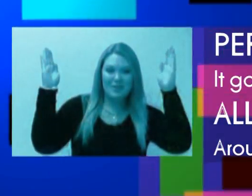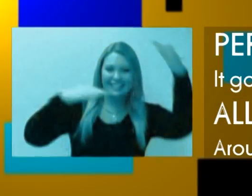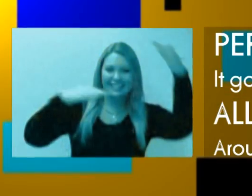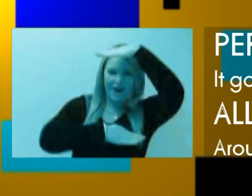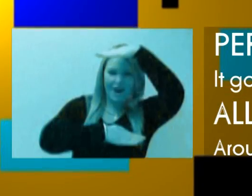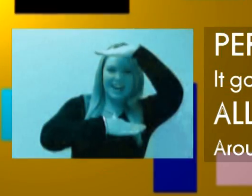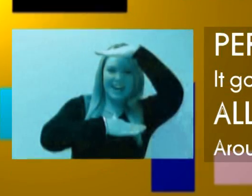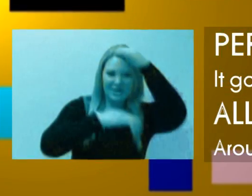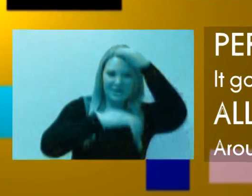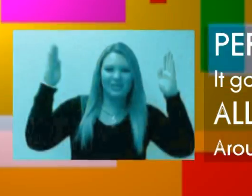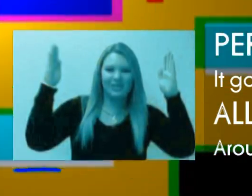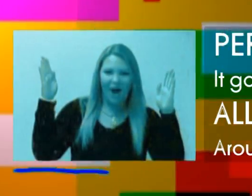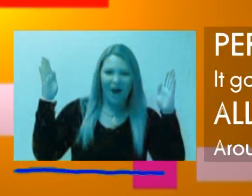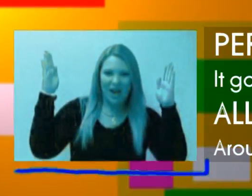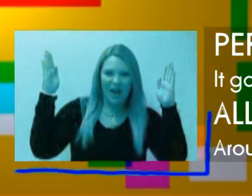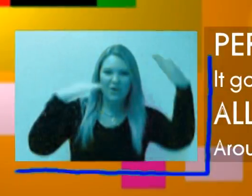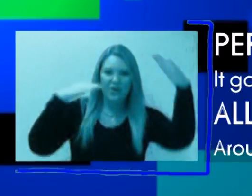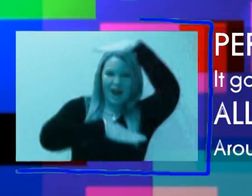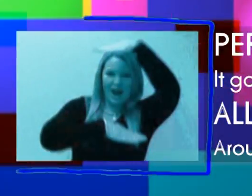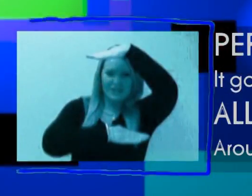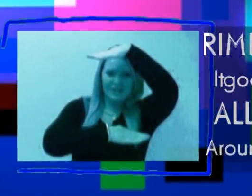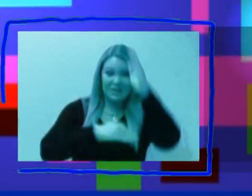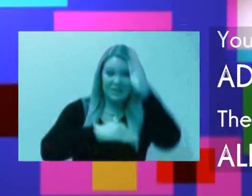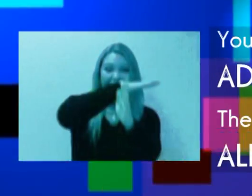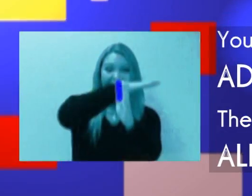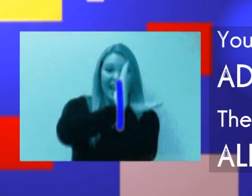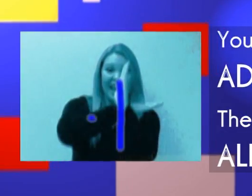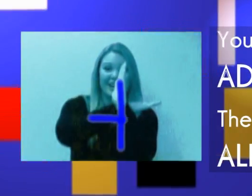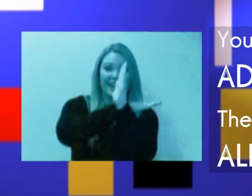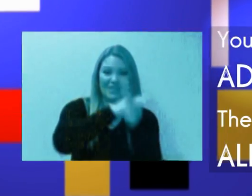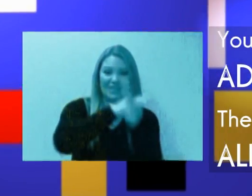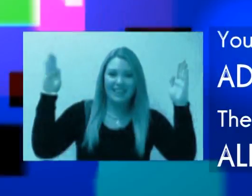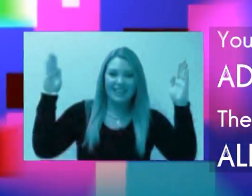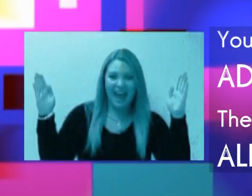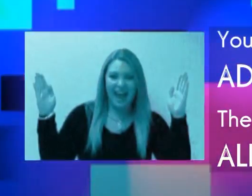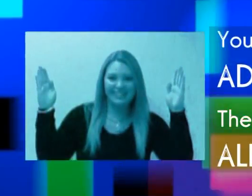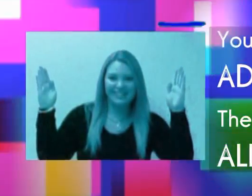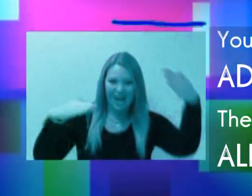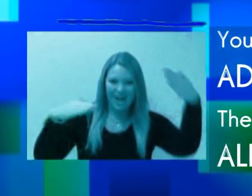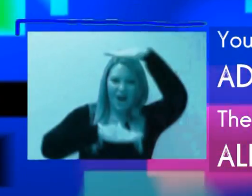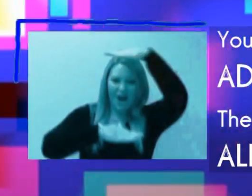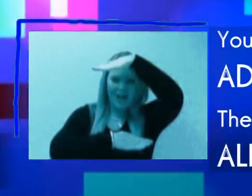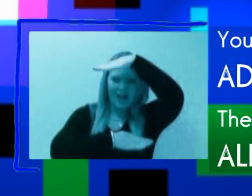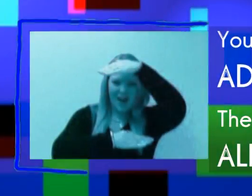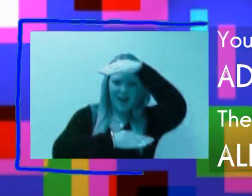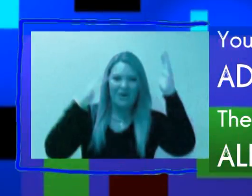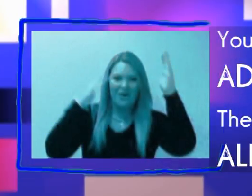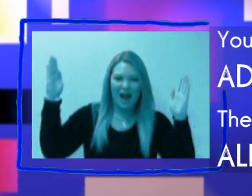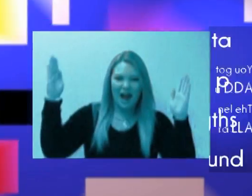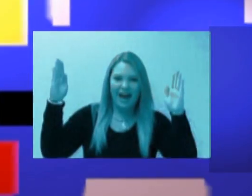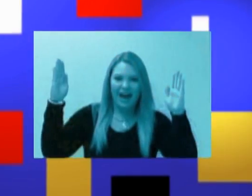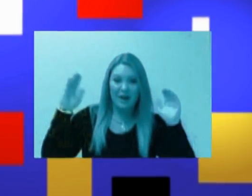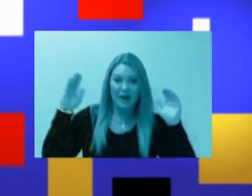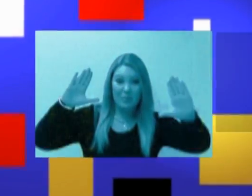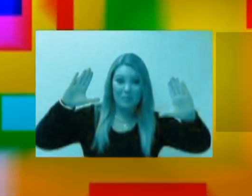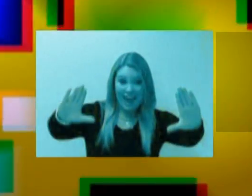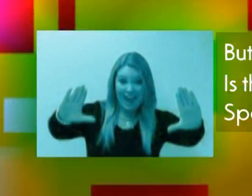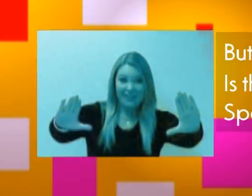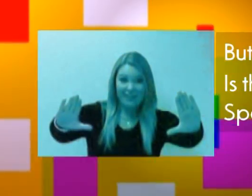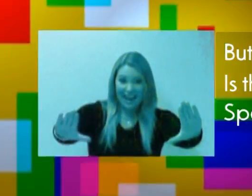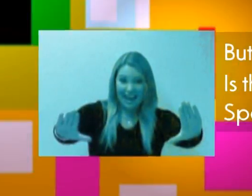Perimeter, it goes all around. You've gotta add up the legs all around. around.